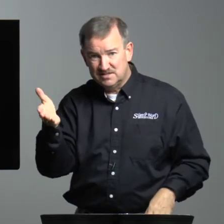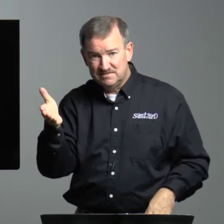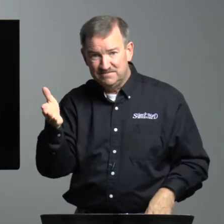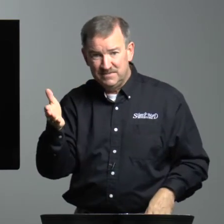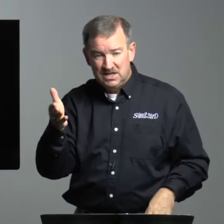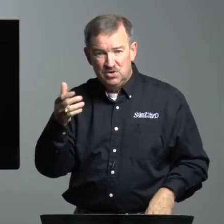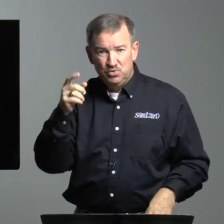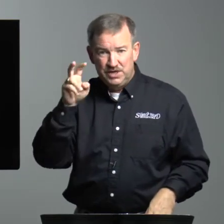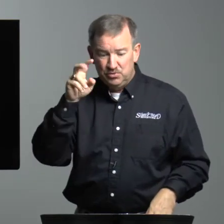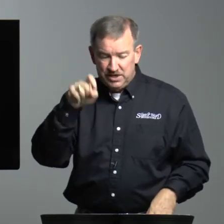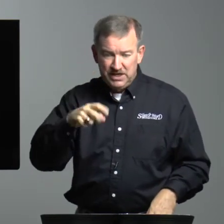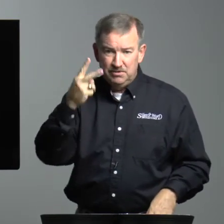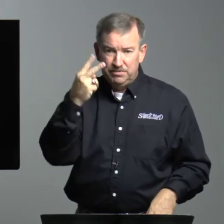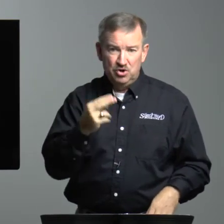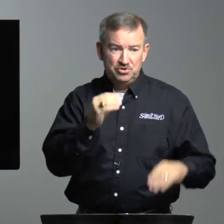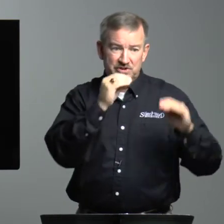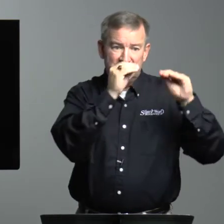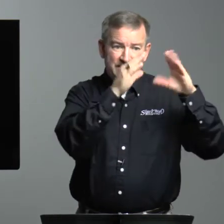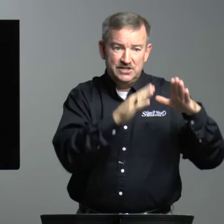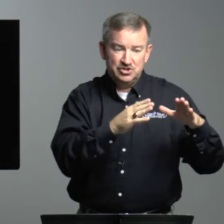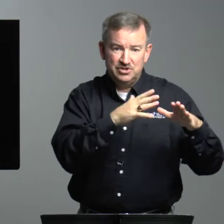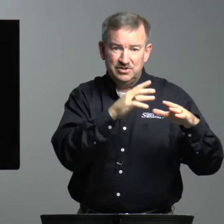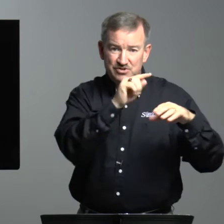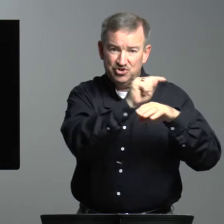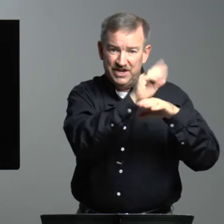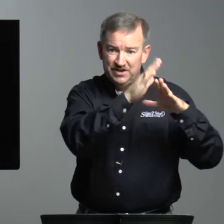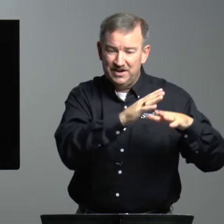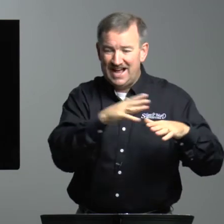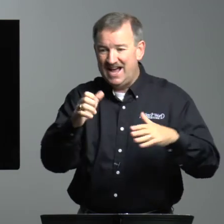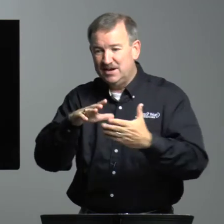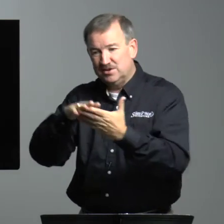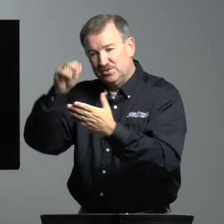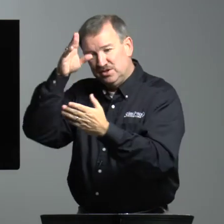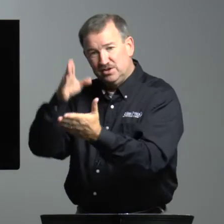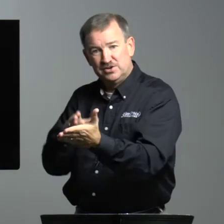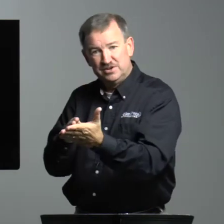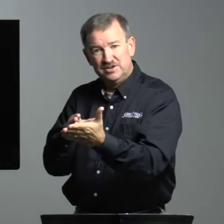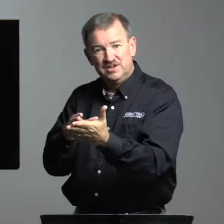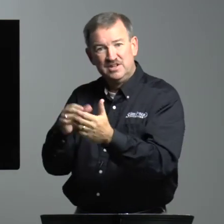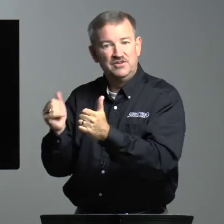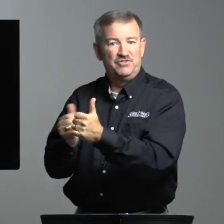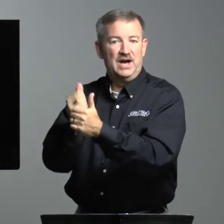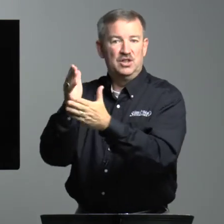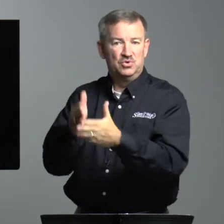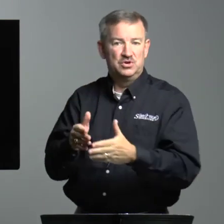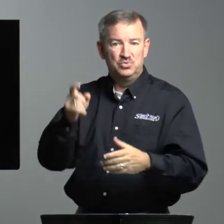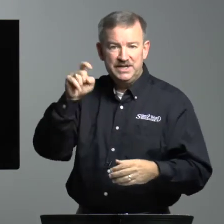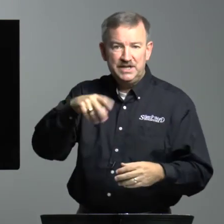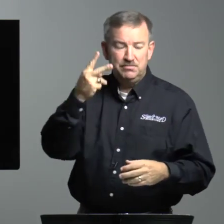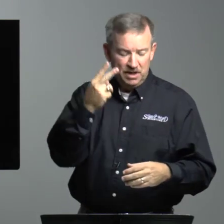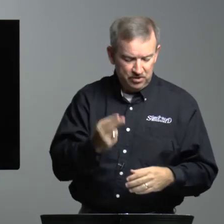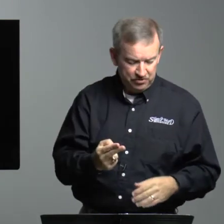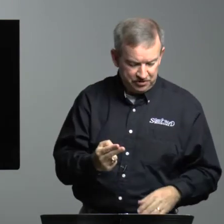We need both the teacher, trainer, and the learner, the follower. We need both.